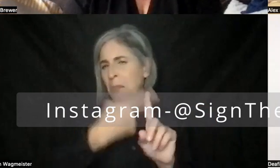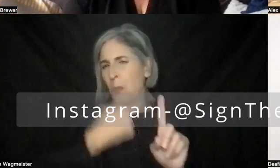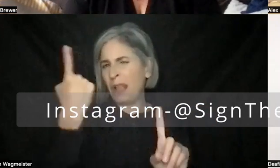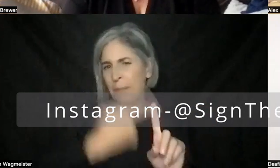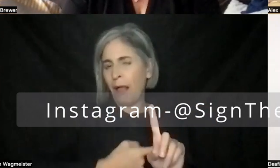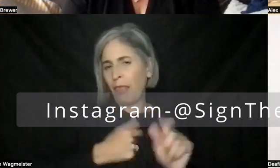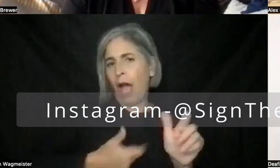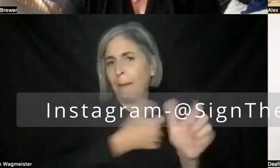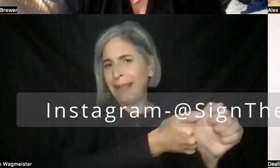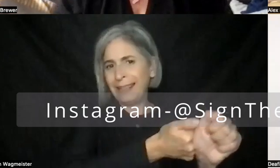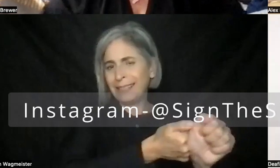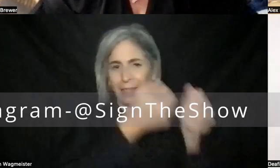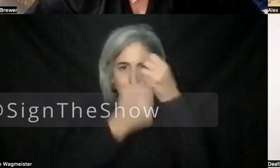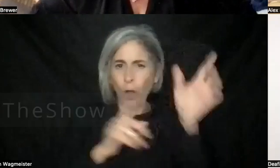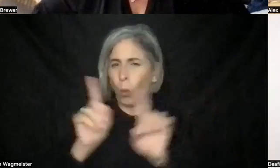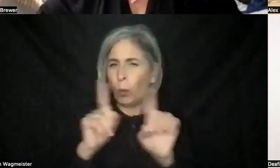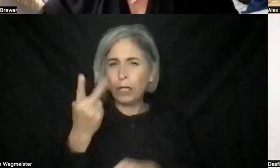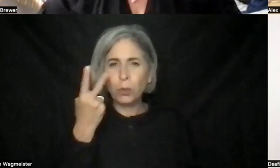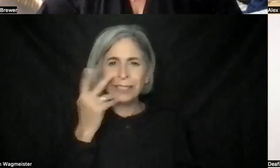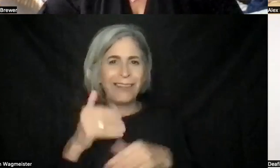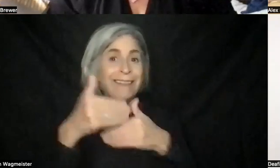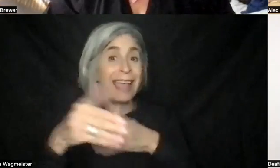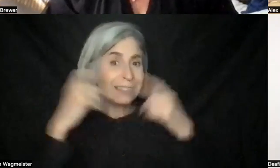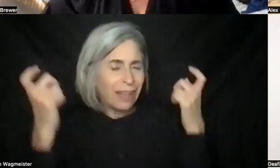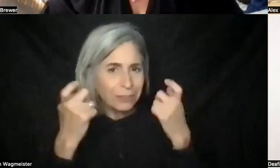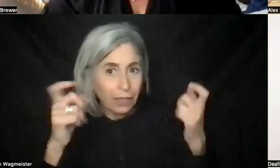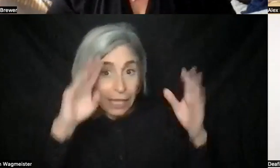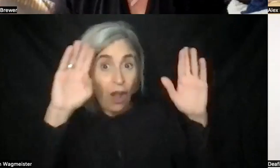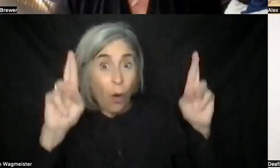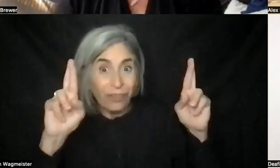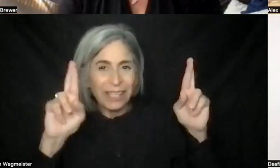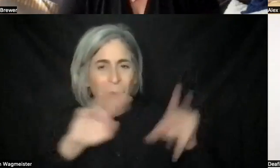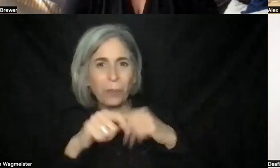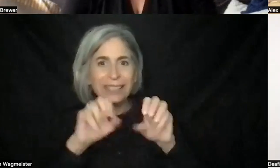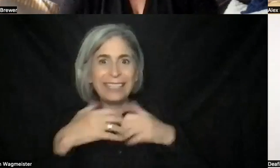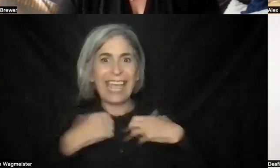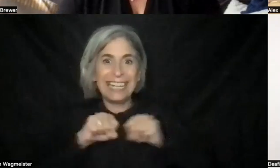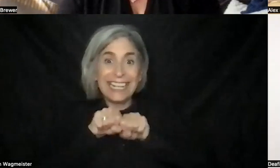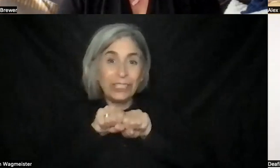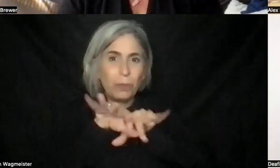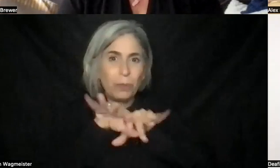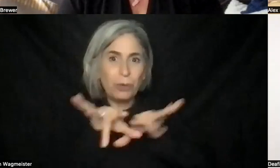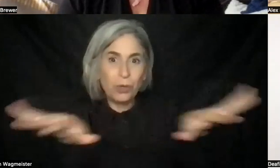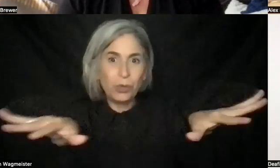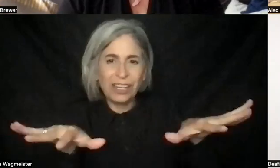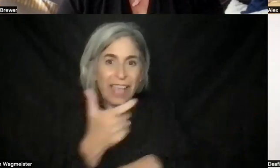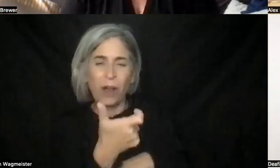which festival it's going to be seen in next. And then hopefully when we get distribution, they'll be able to watch it on a video on demand platform.